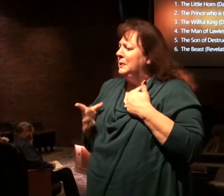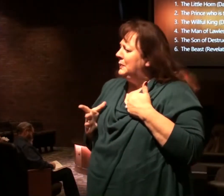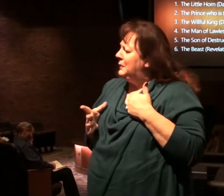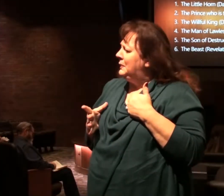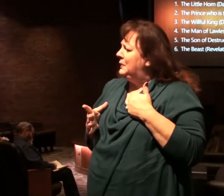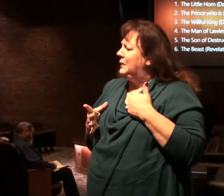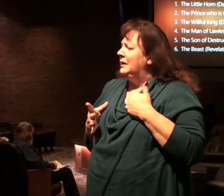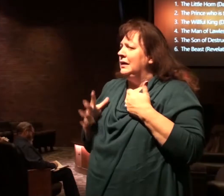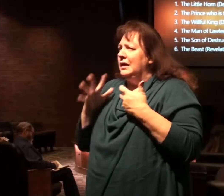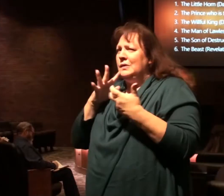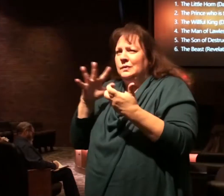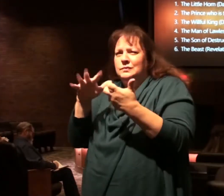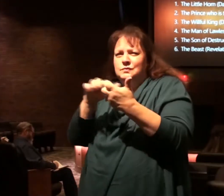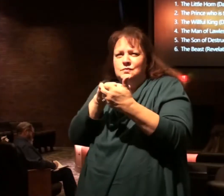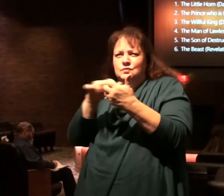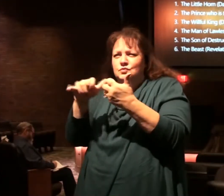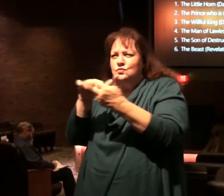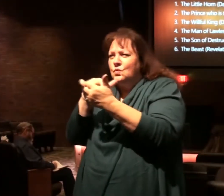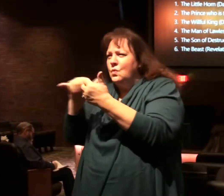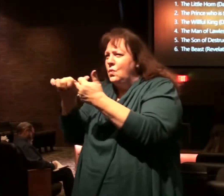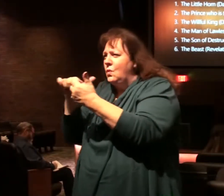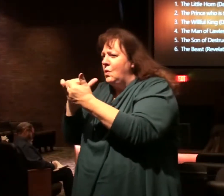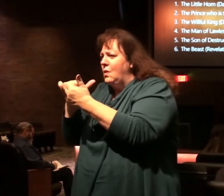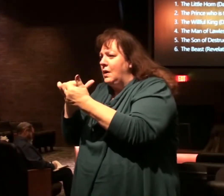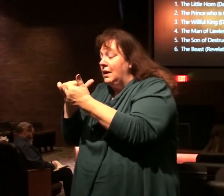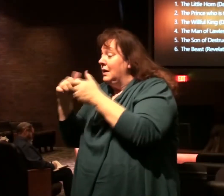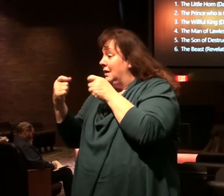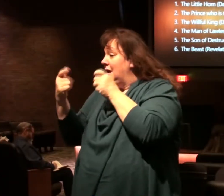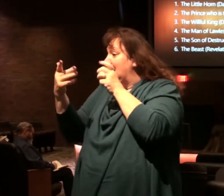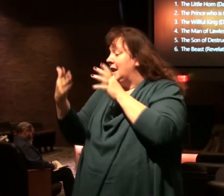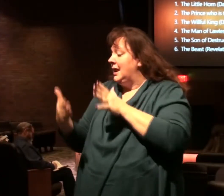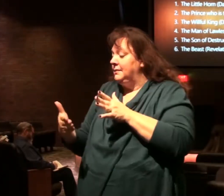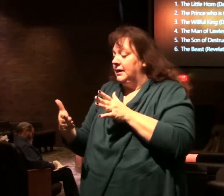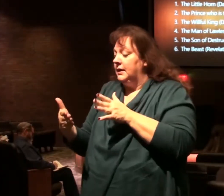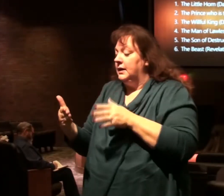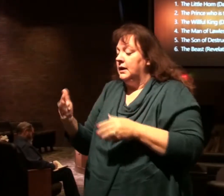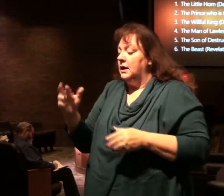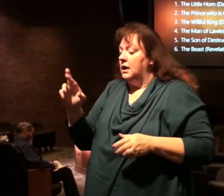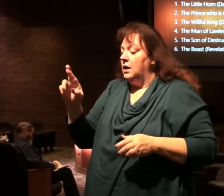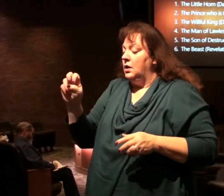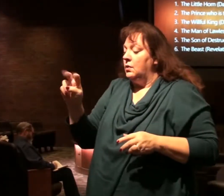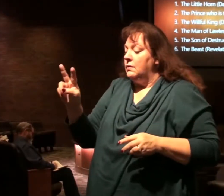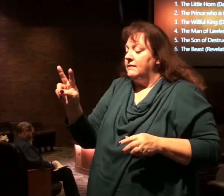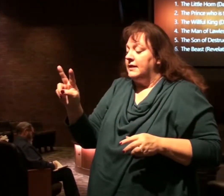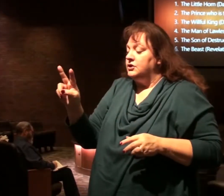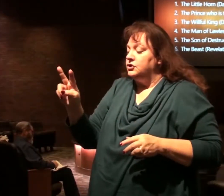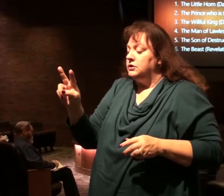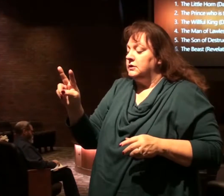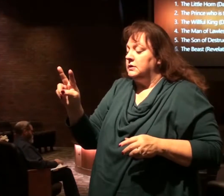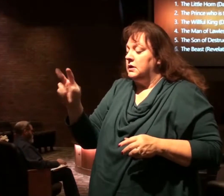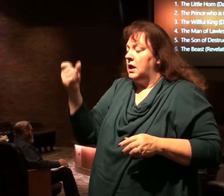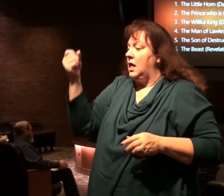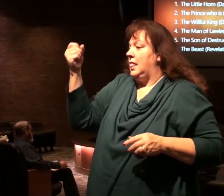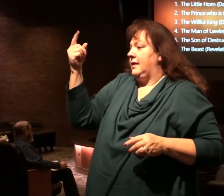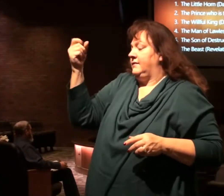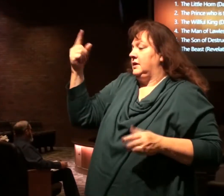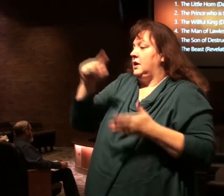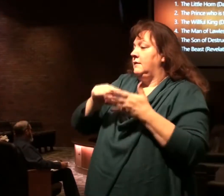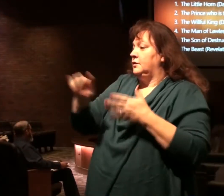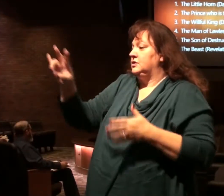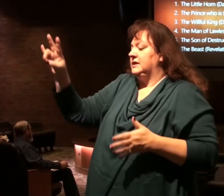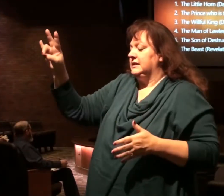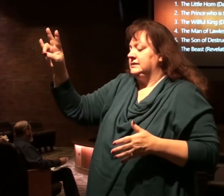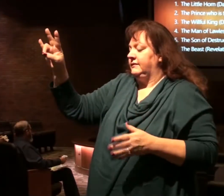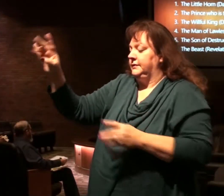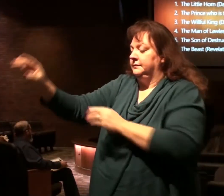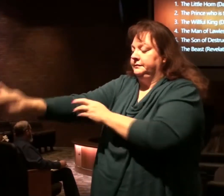He's a destroying foe. Come over to chapter 13 to go back up to chapter 11 verse 7.